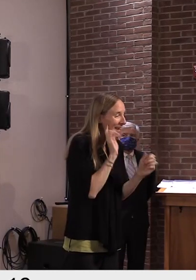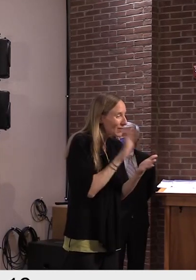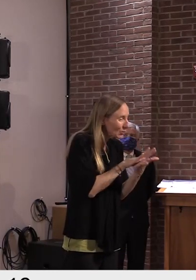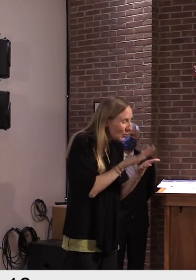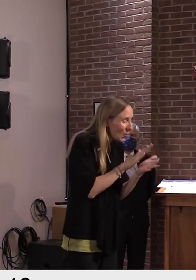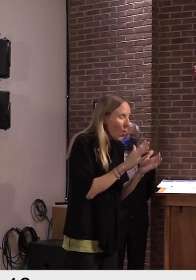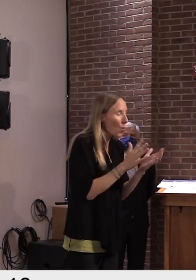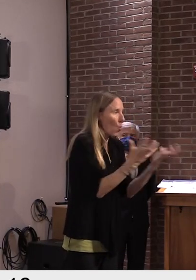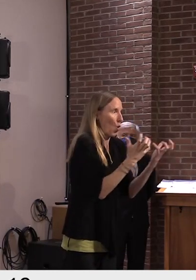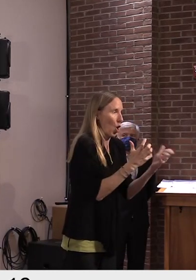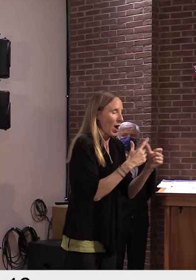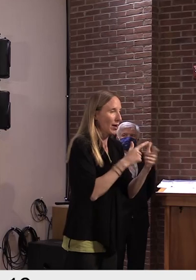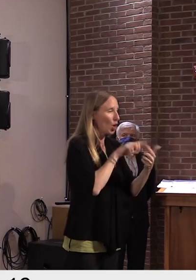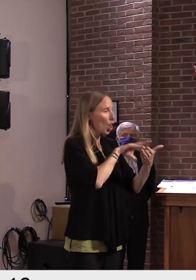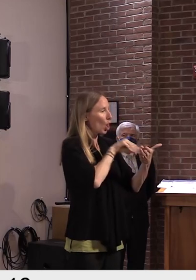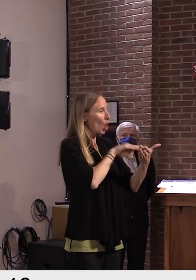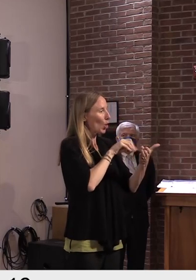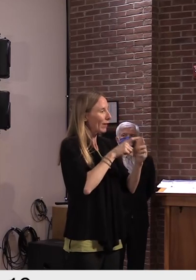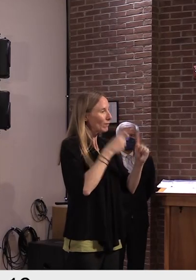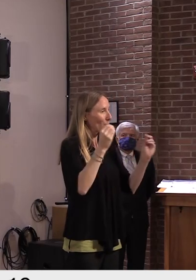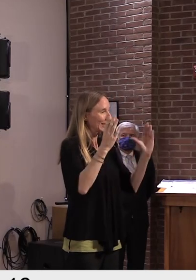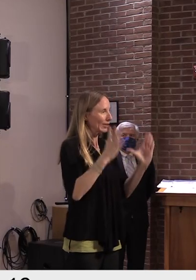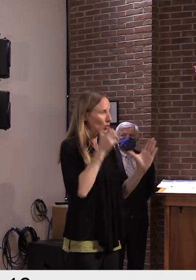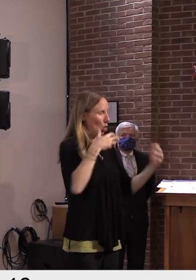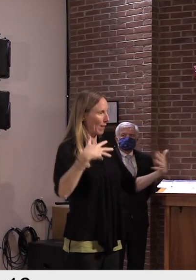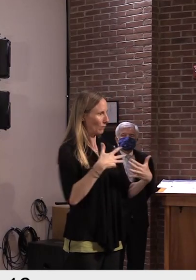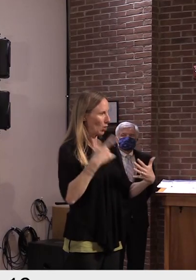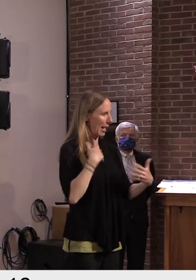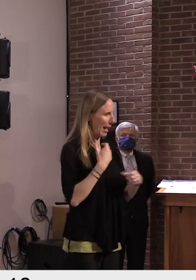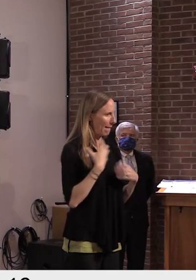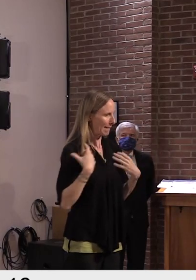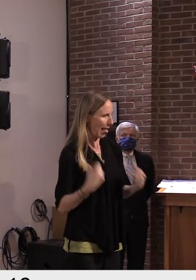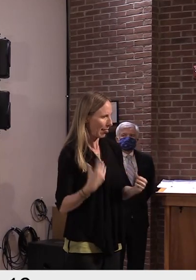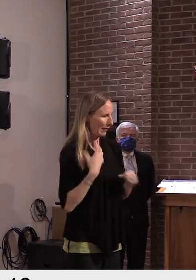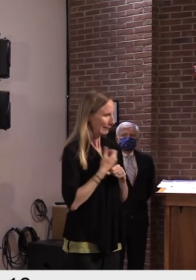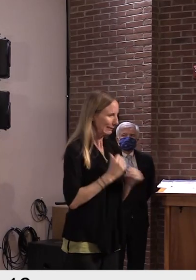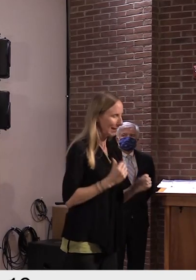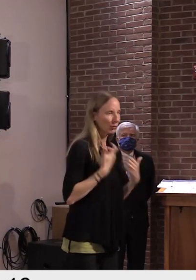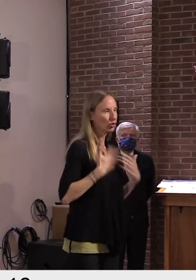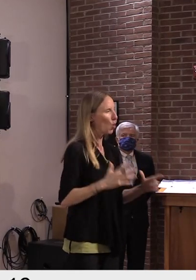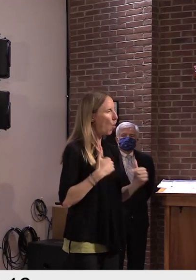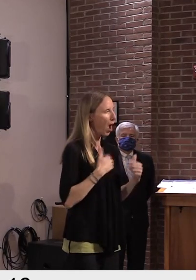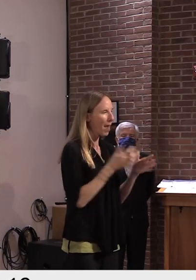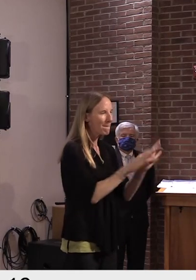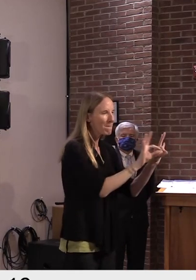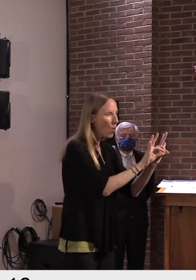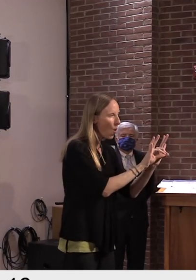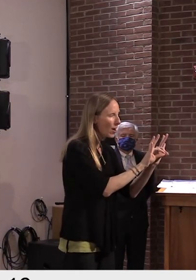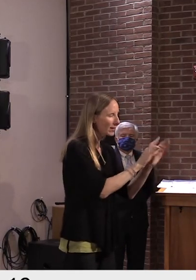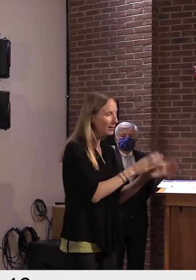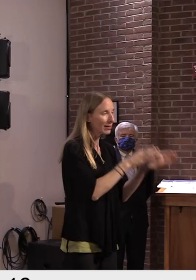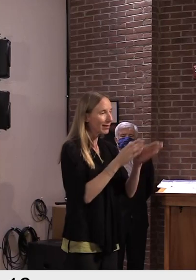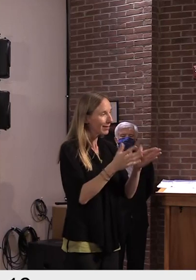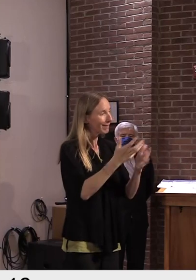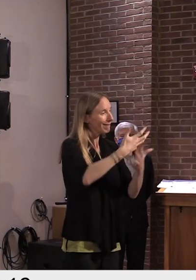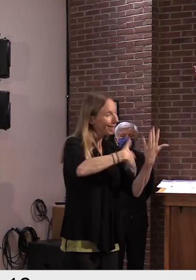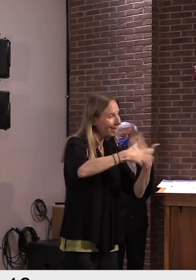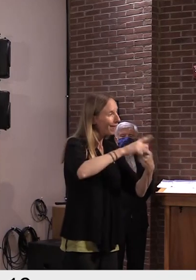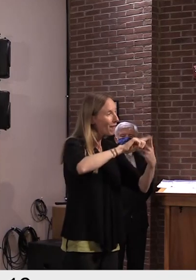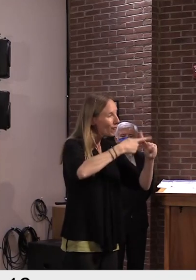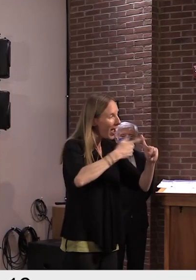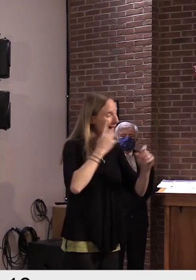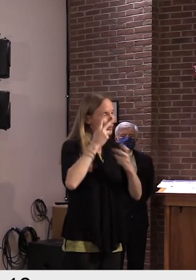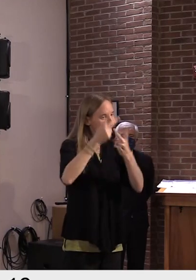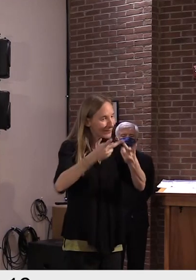who don't also have to fear for their health and that of their families. We want to gather with friends. We want to visit with loved